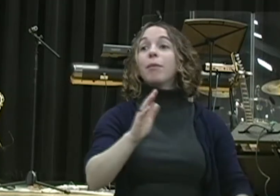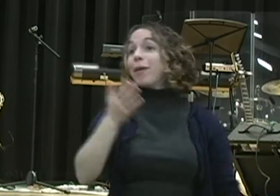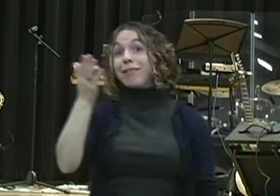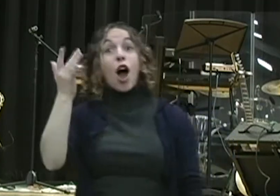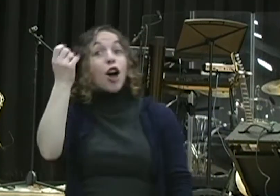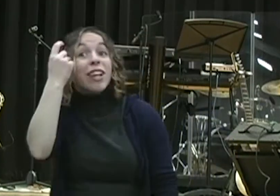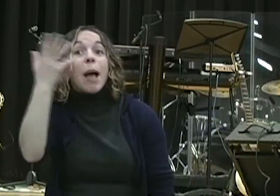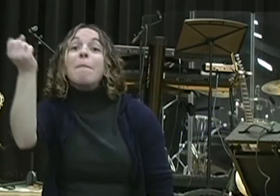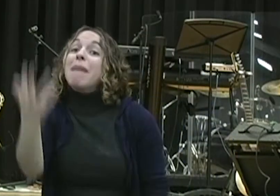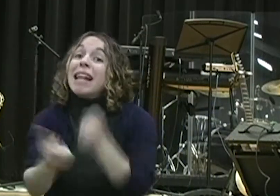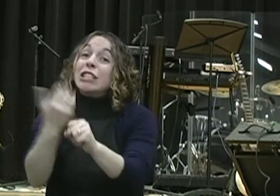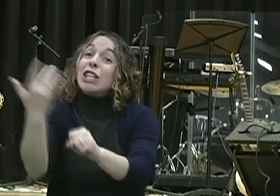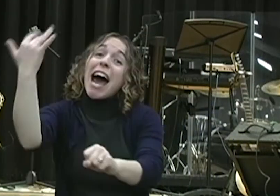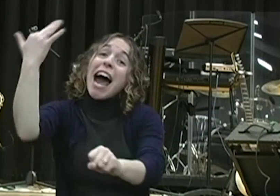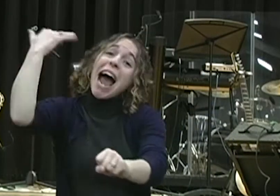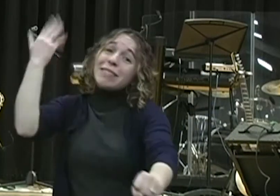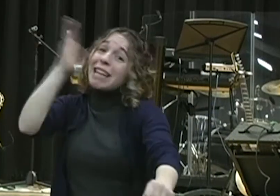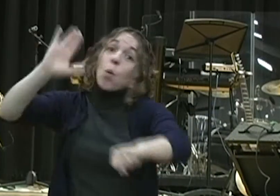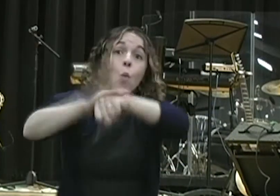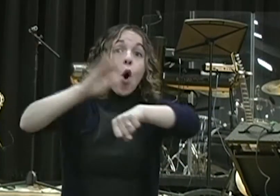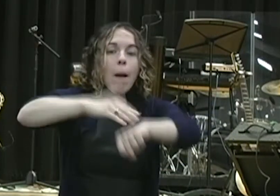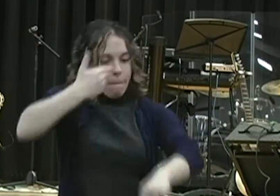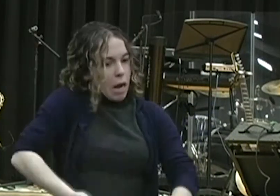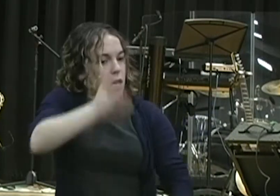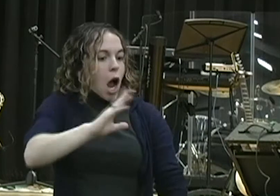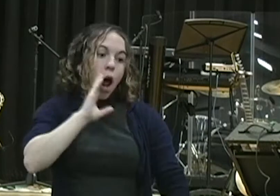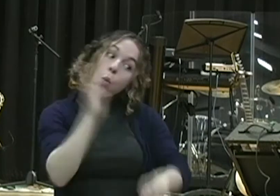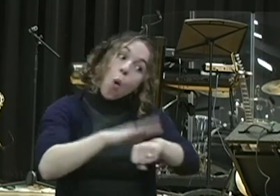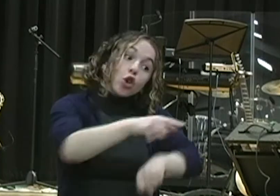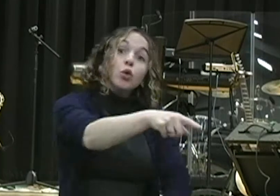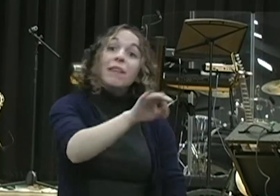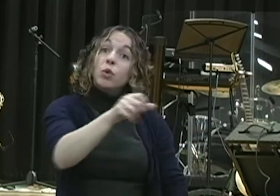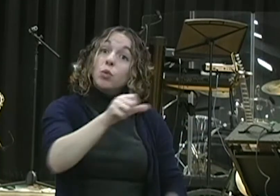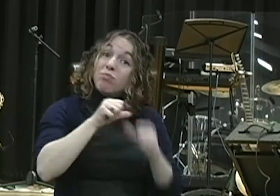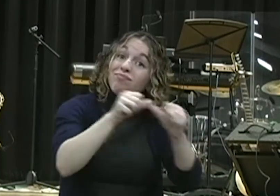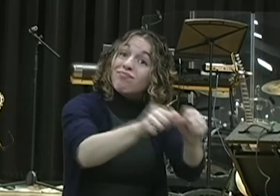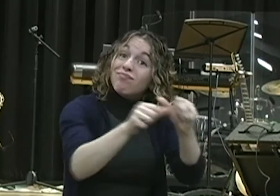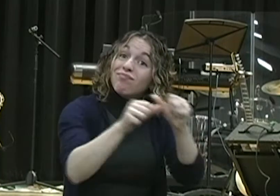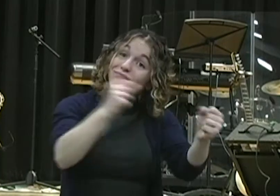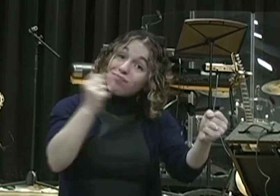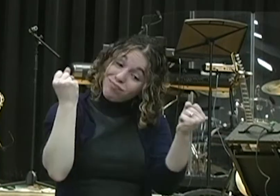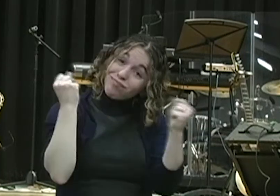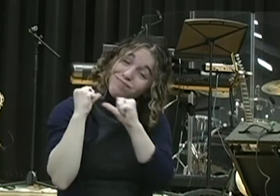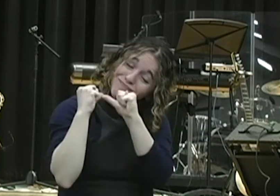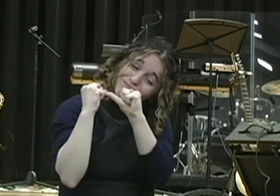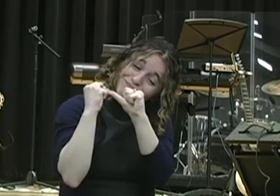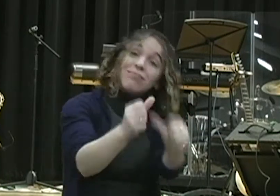to jump into history, to jump into current events through prayer and